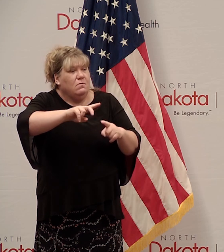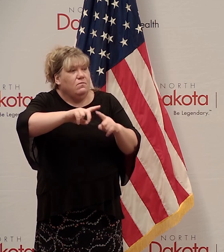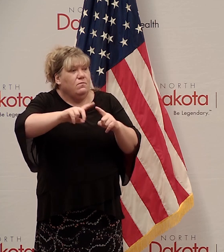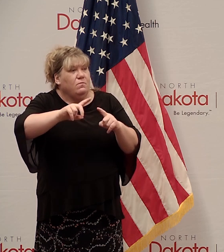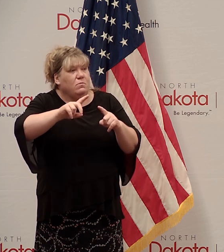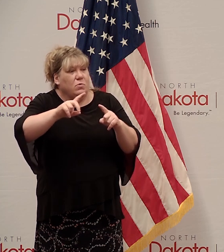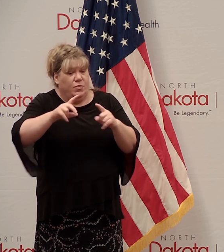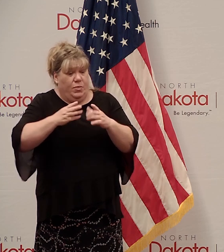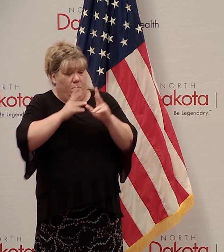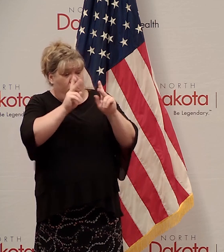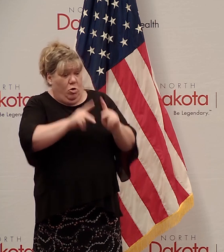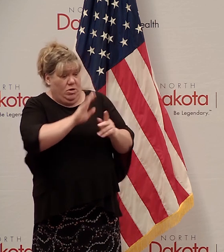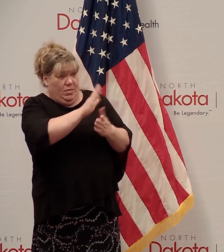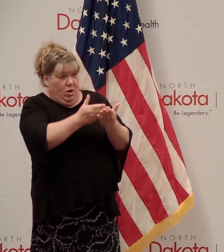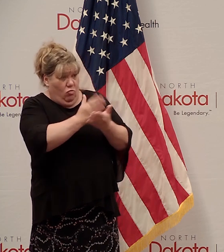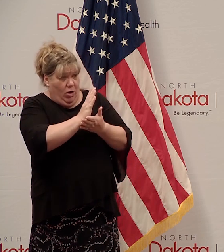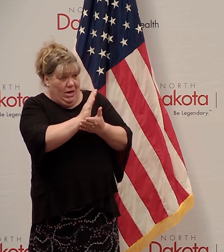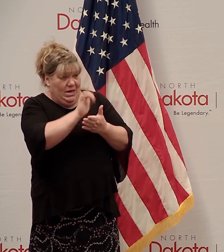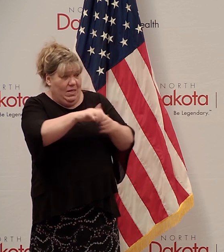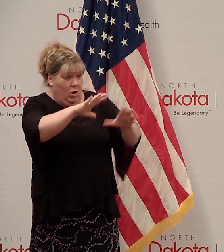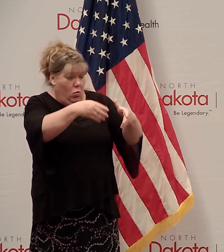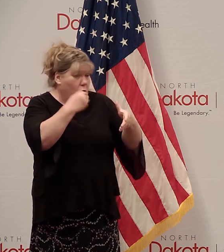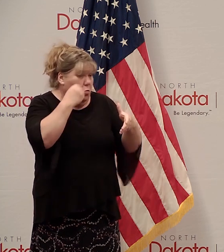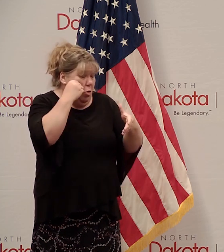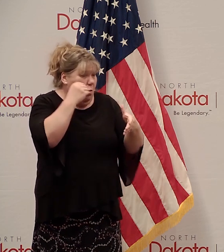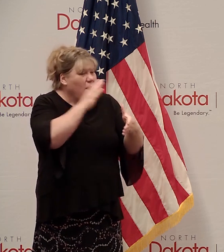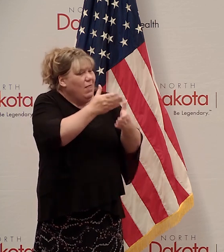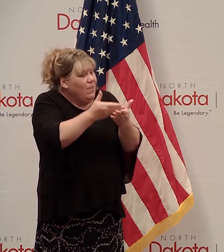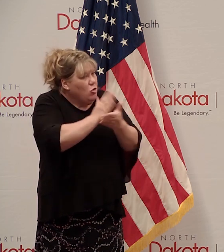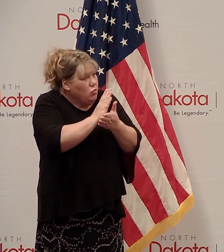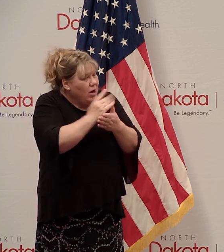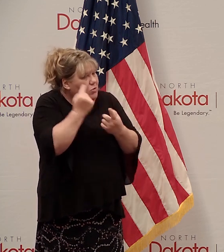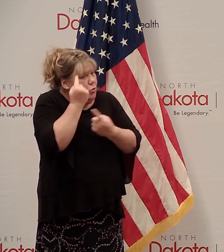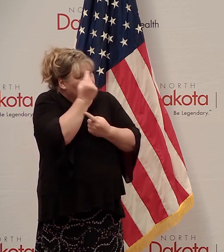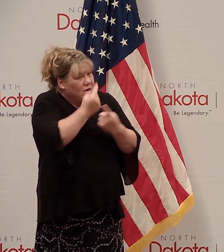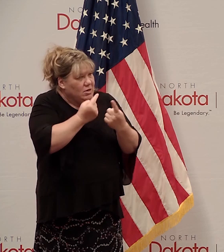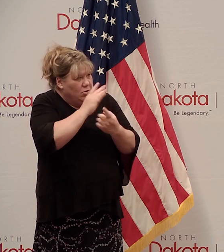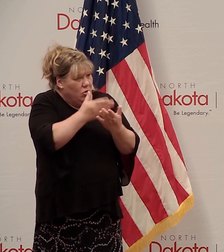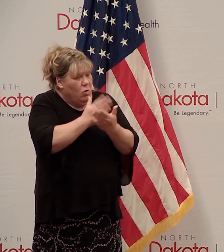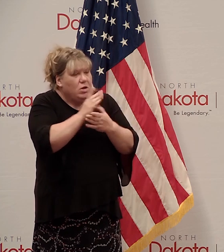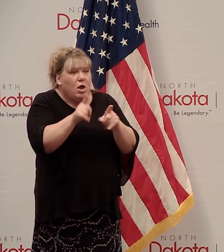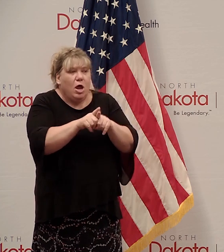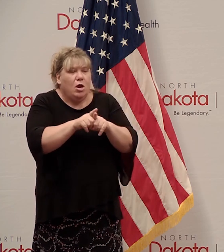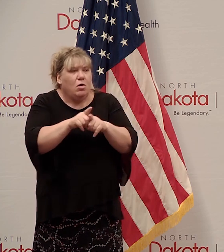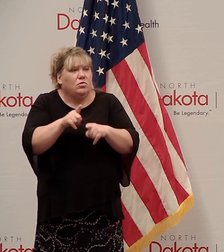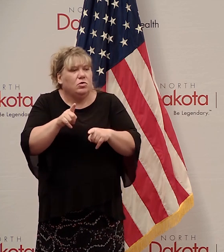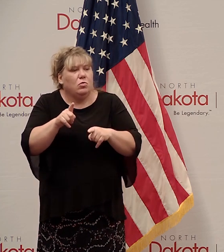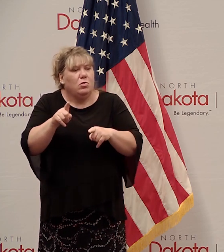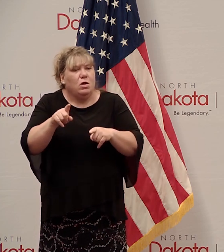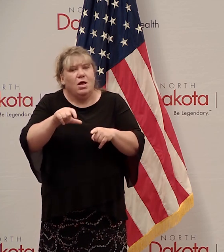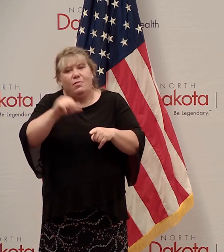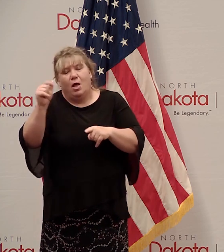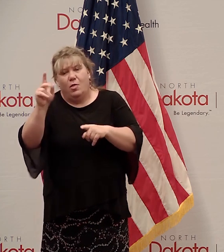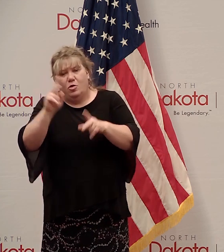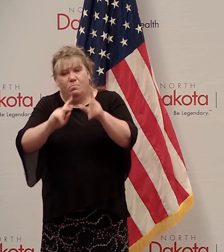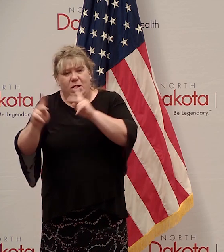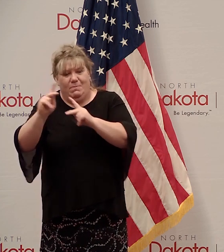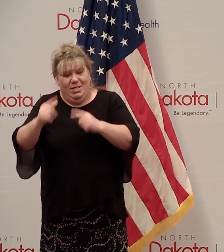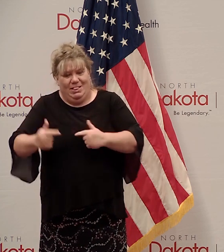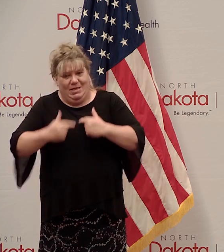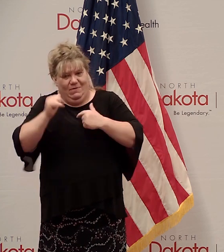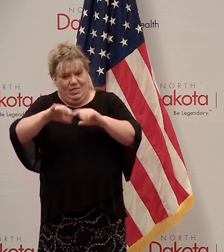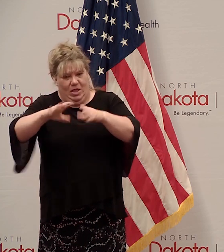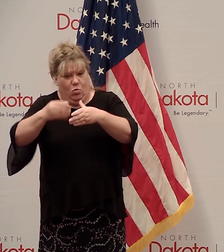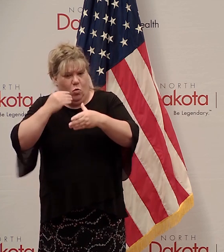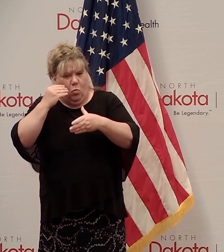the individual in that congregate housing setting into consideration, as well as the rights of the other individuals who are living in